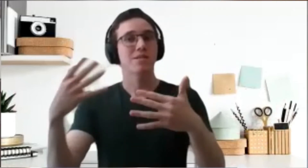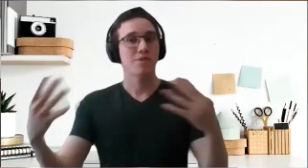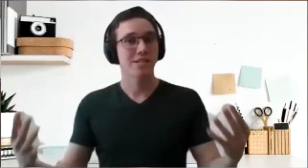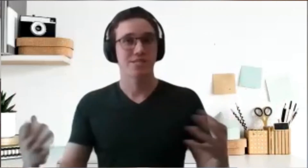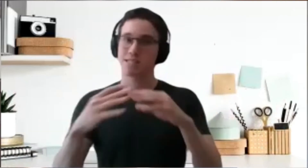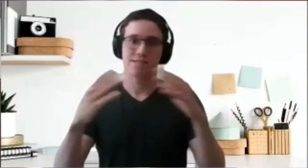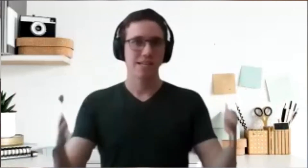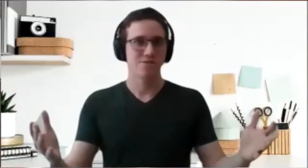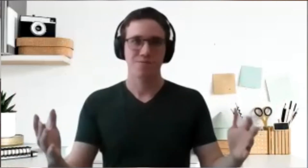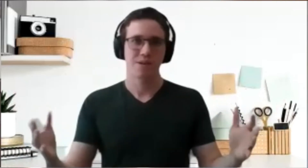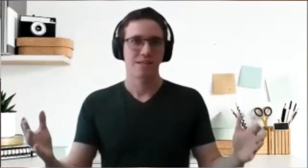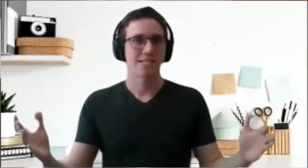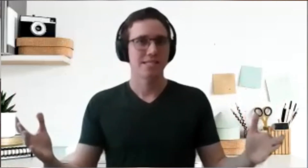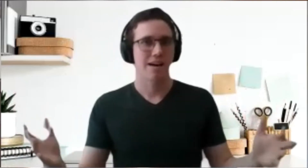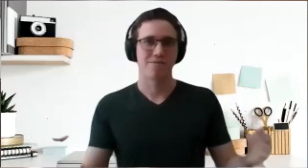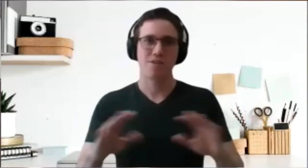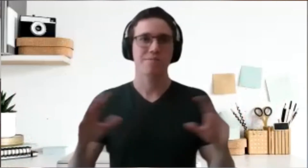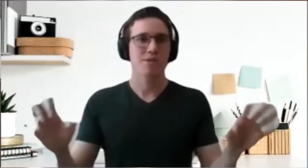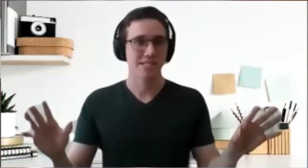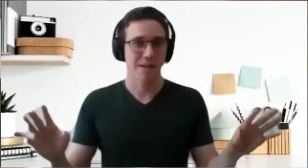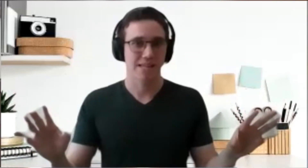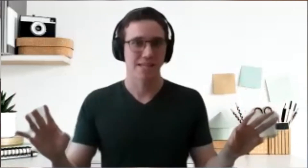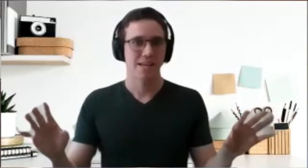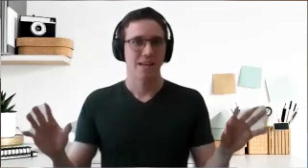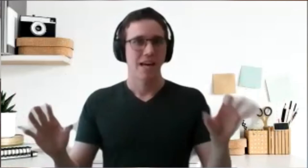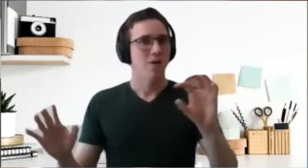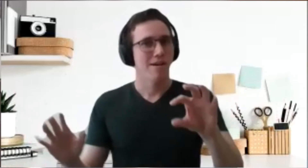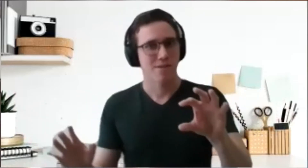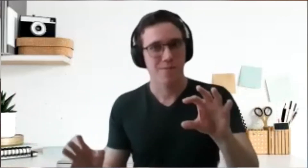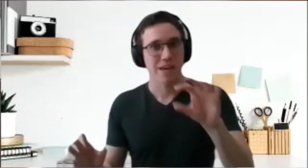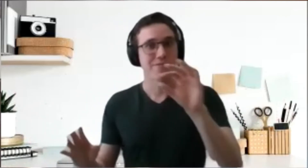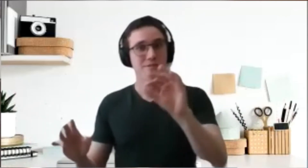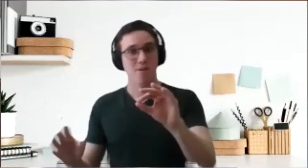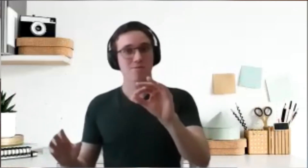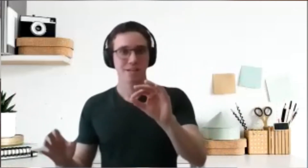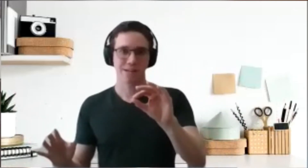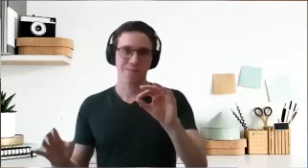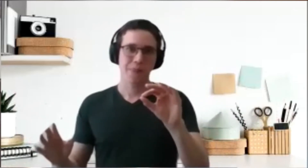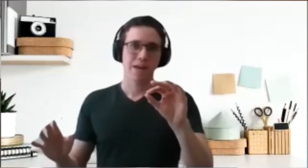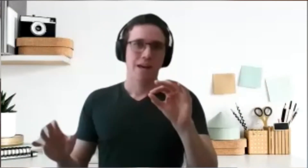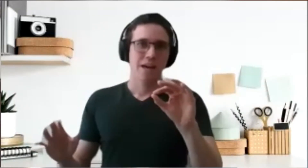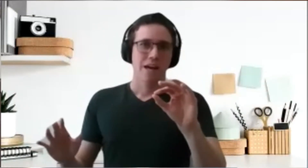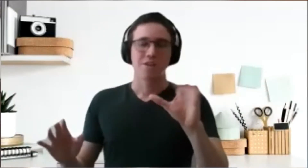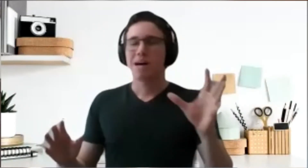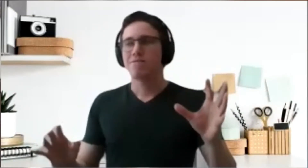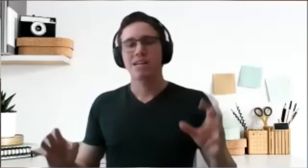meeting more interesting, that's enough. Nothing more is expected. However, if you're volunteering, you might find